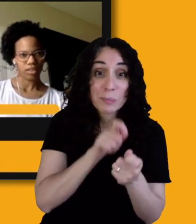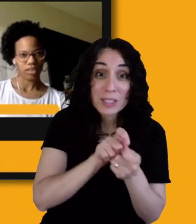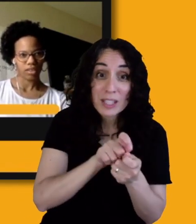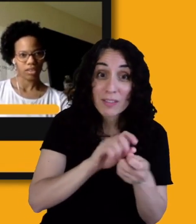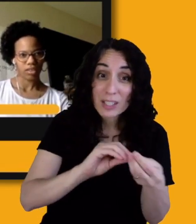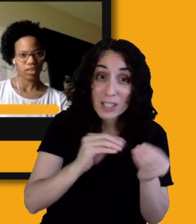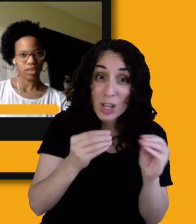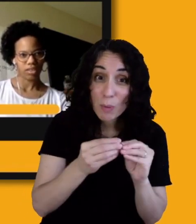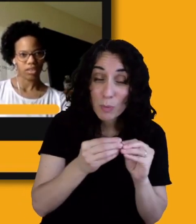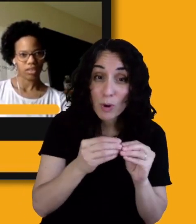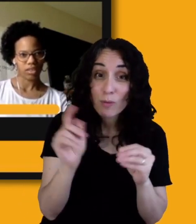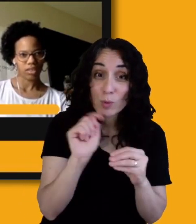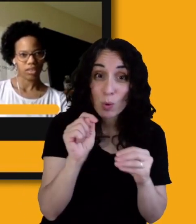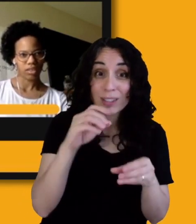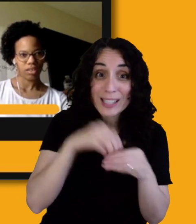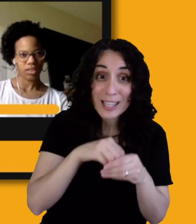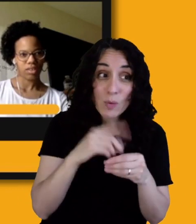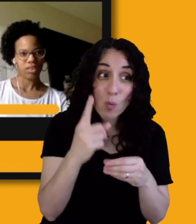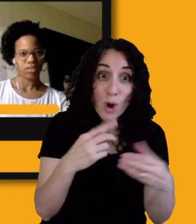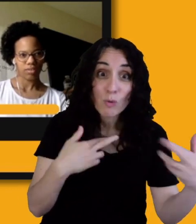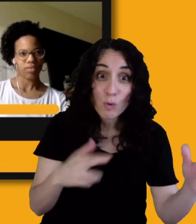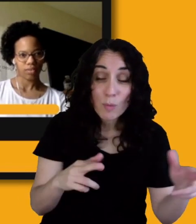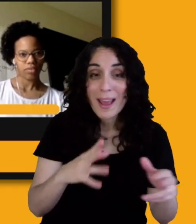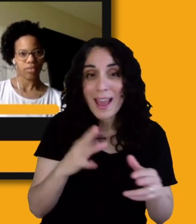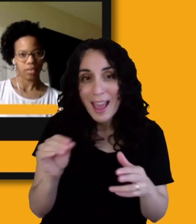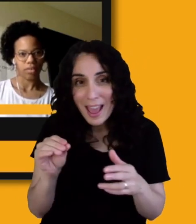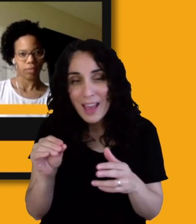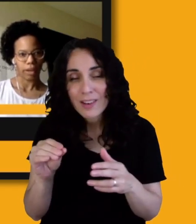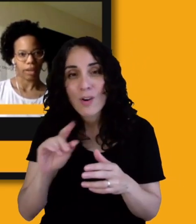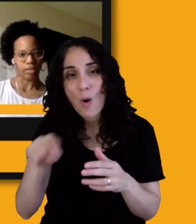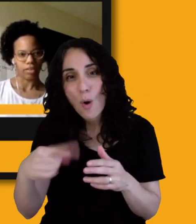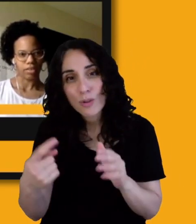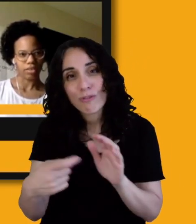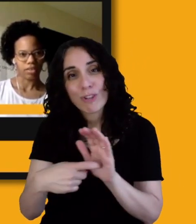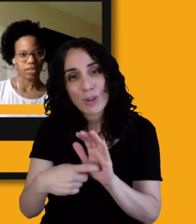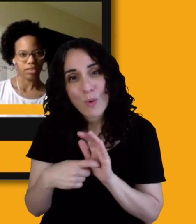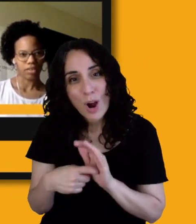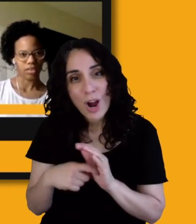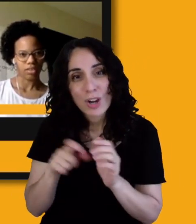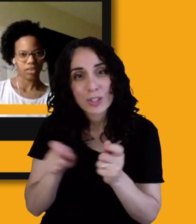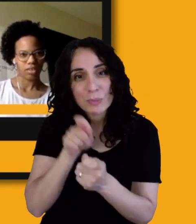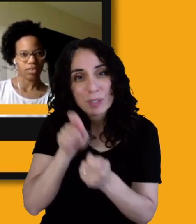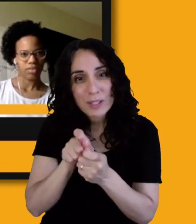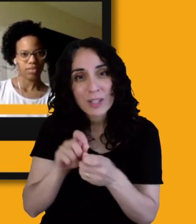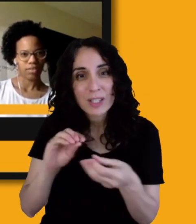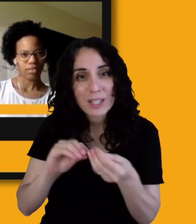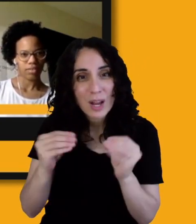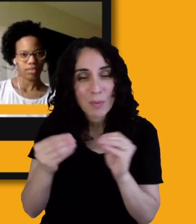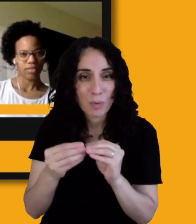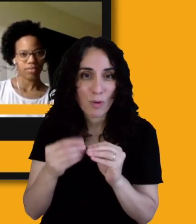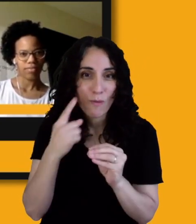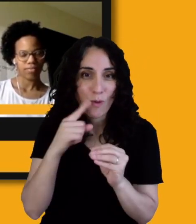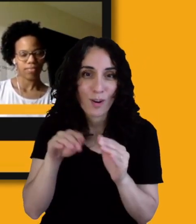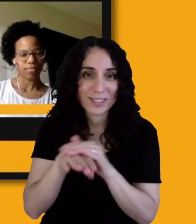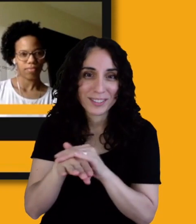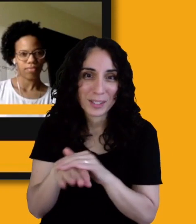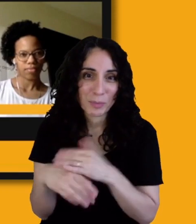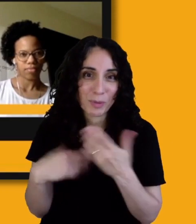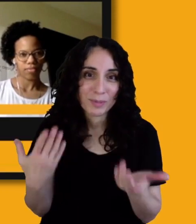to have a certain number that are accessible. Right. So even though it would make more sense, it, it doesn't